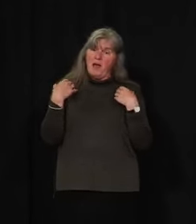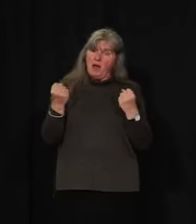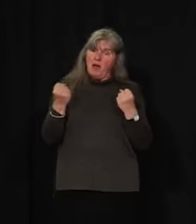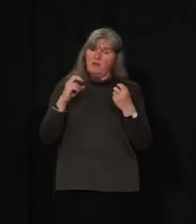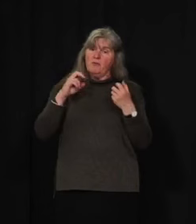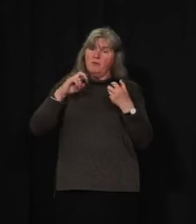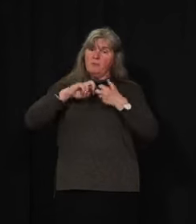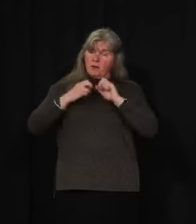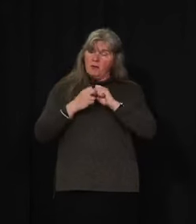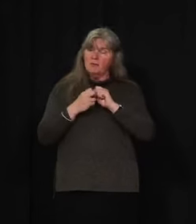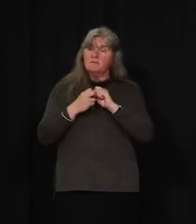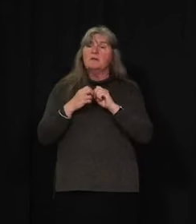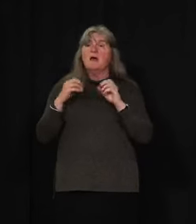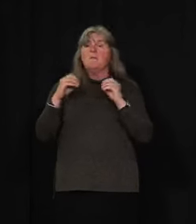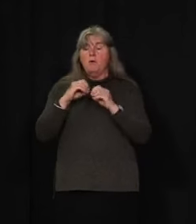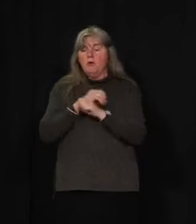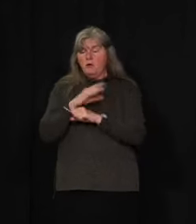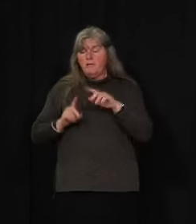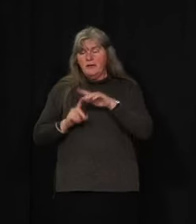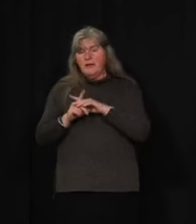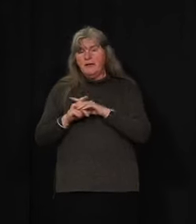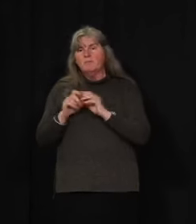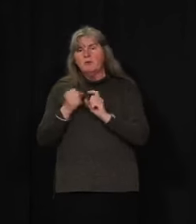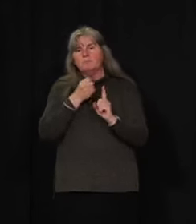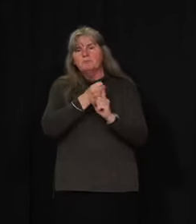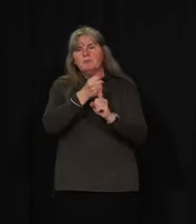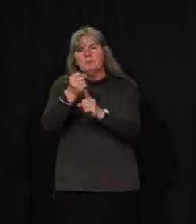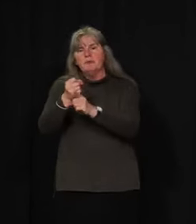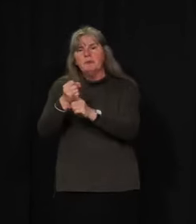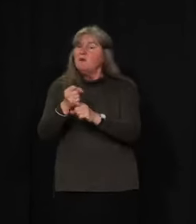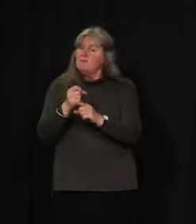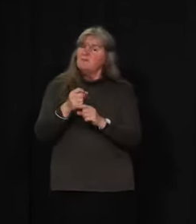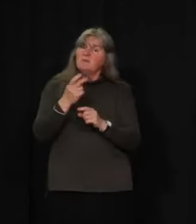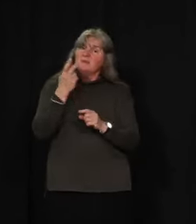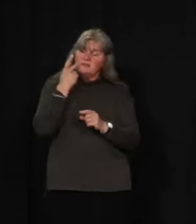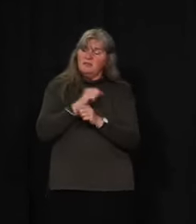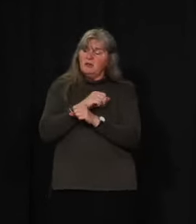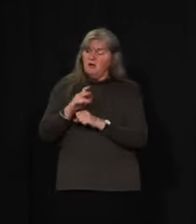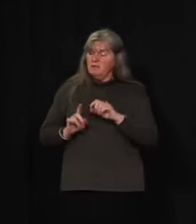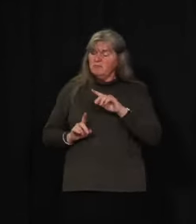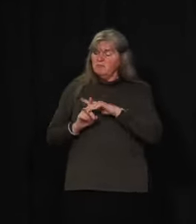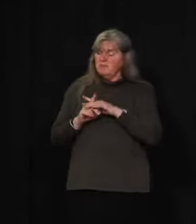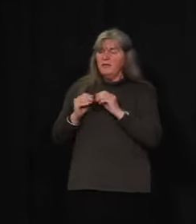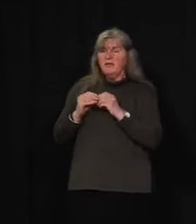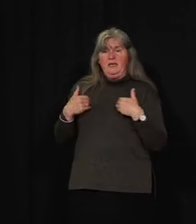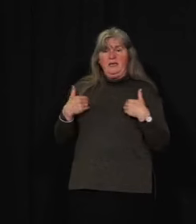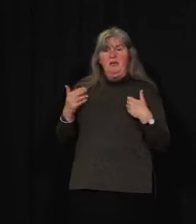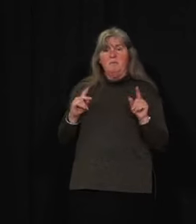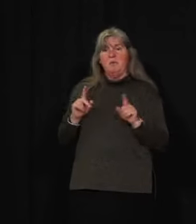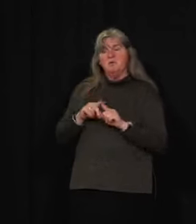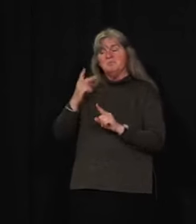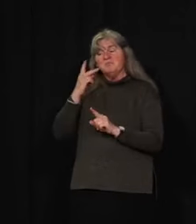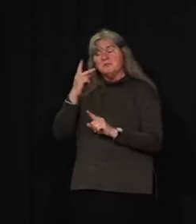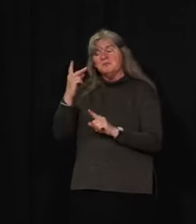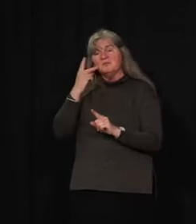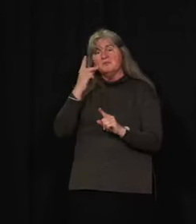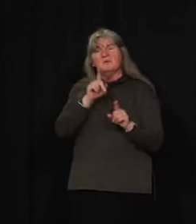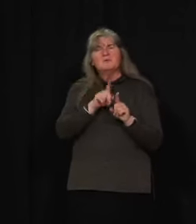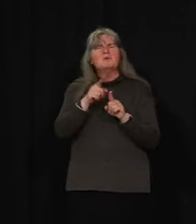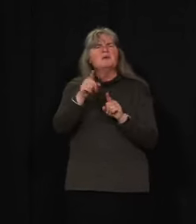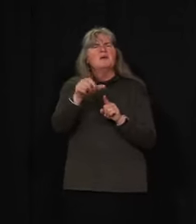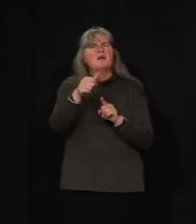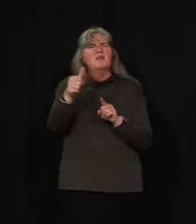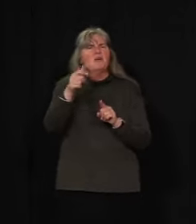we do see complications in younger people as well. You will also have heard about, for instance,